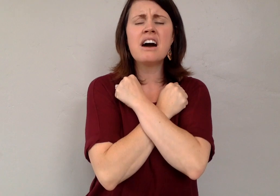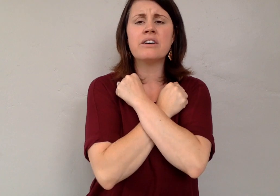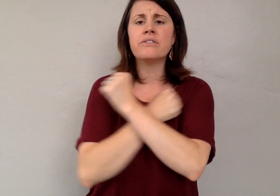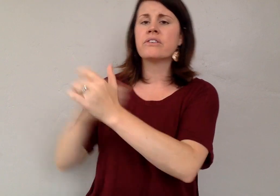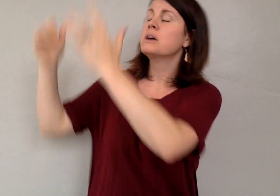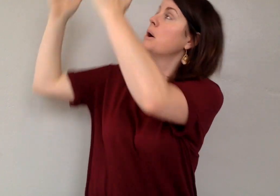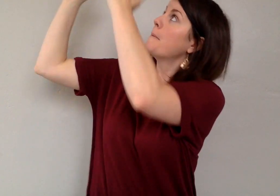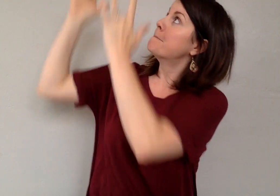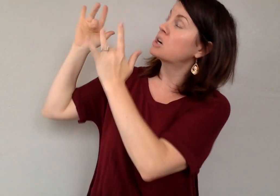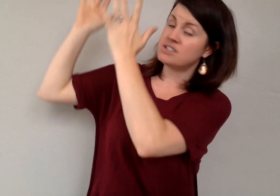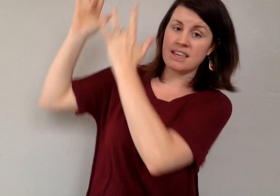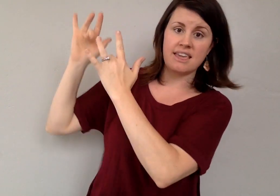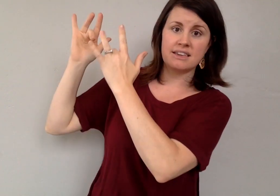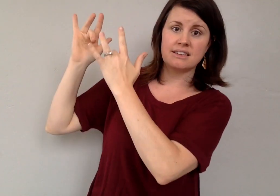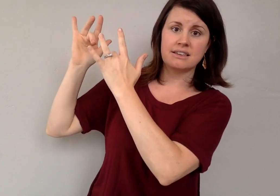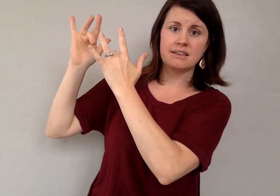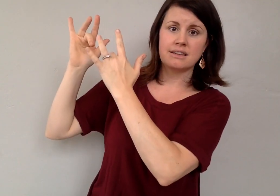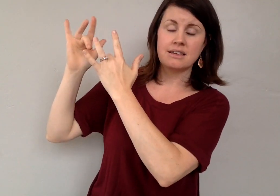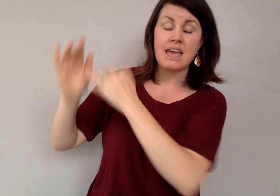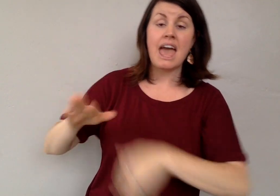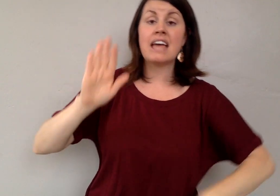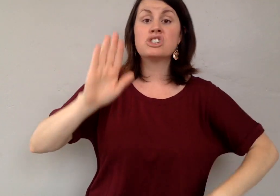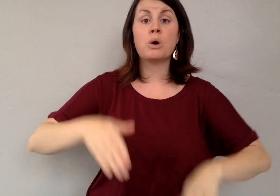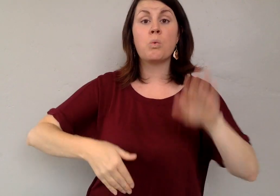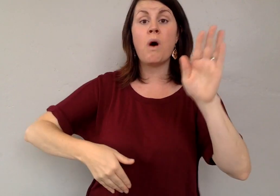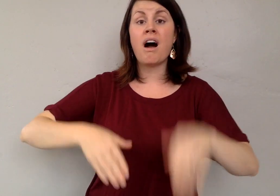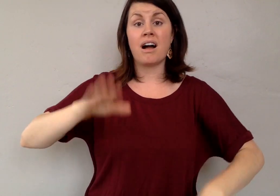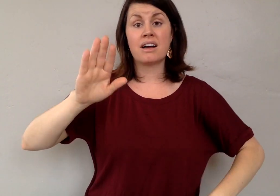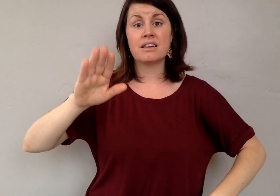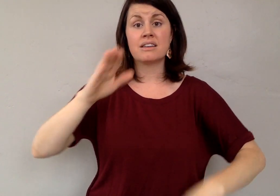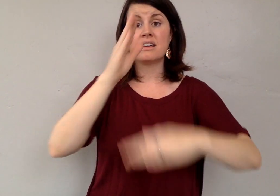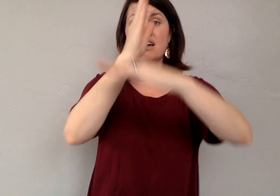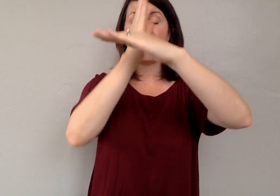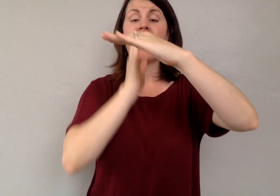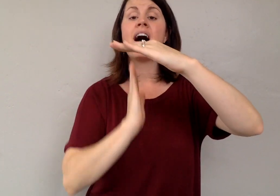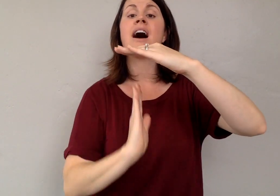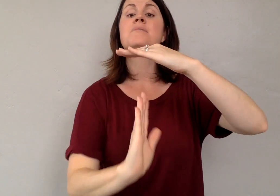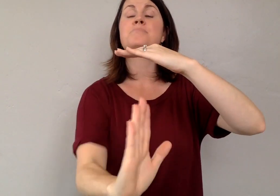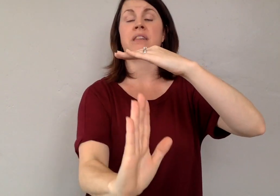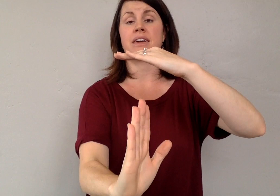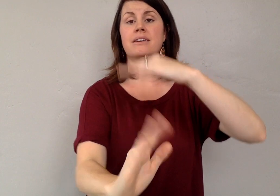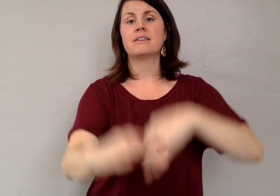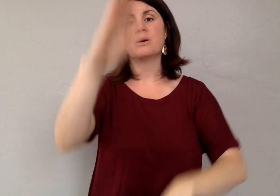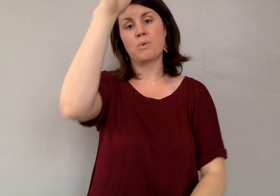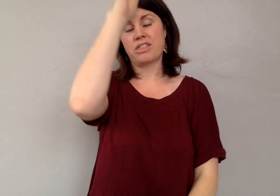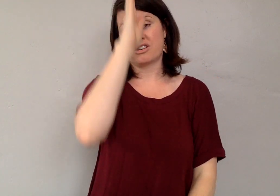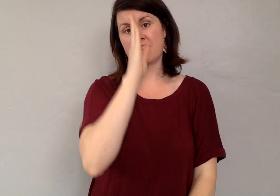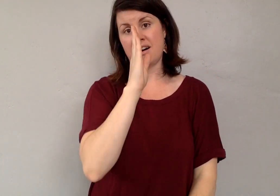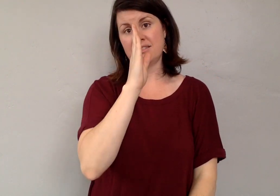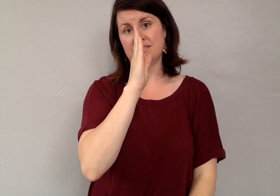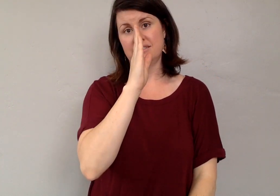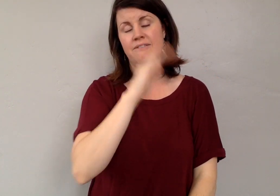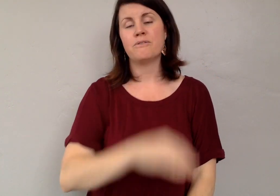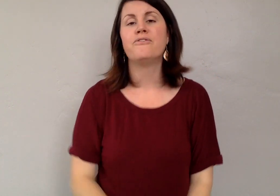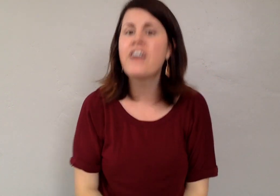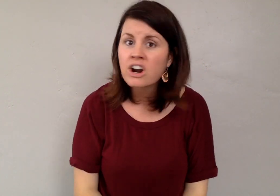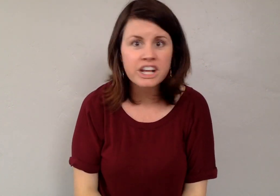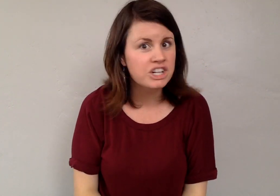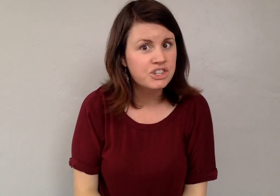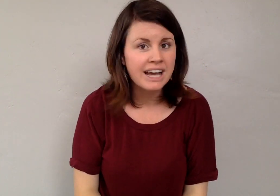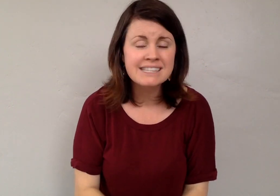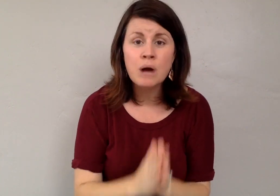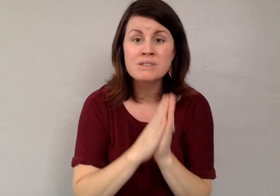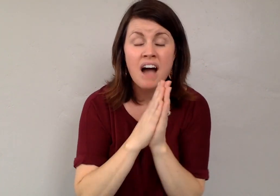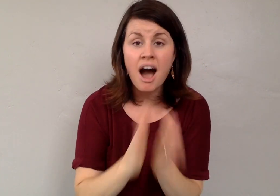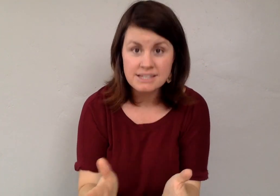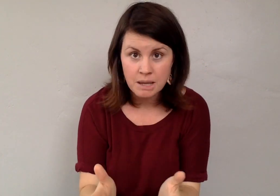awesome.